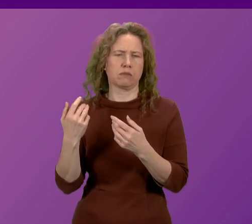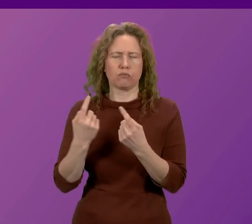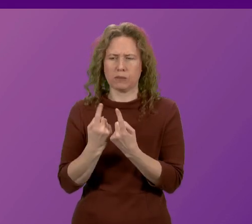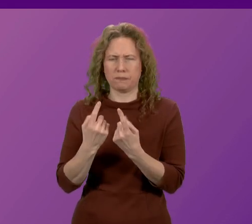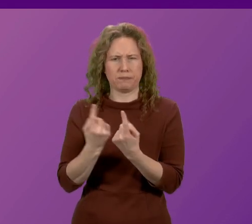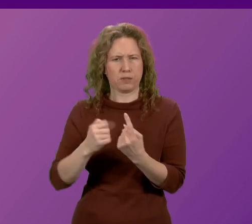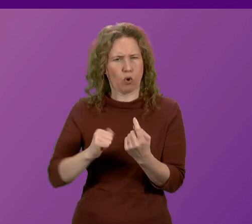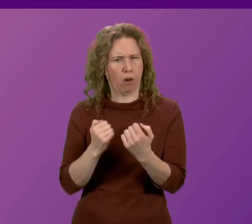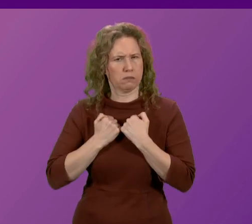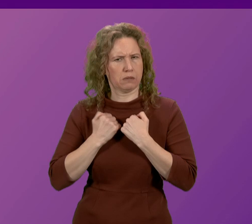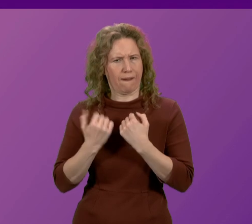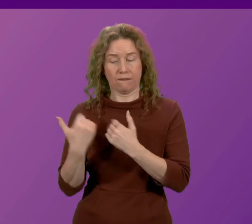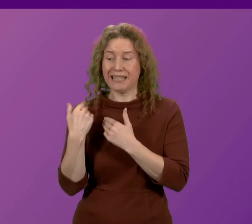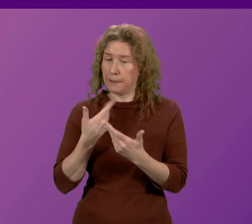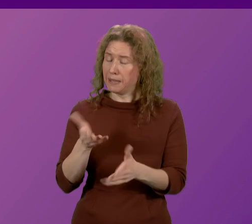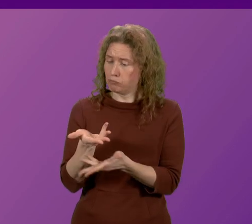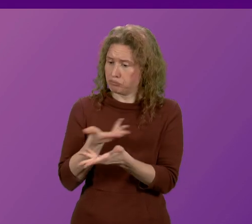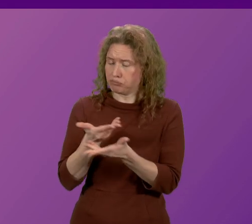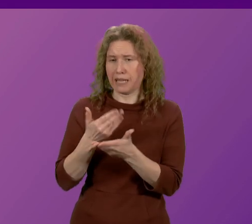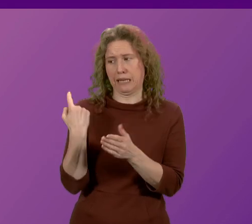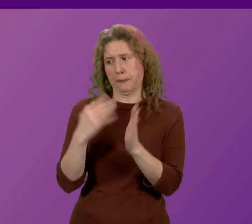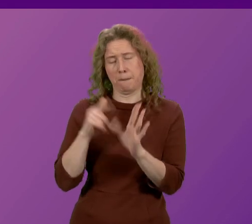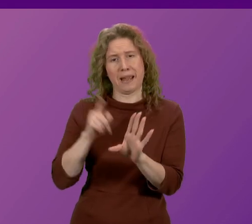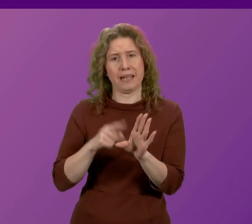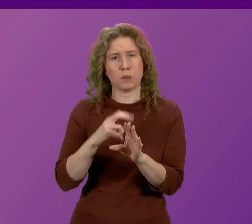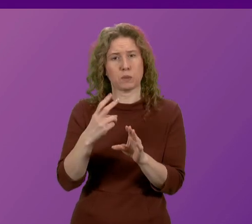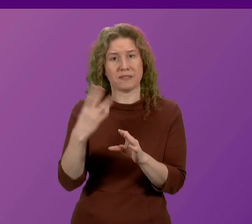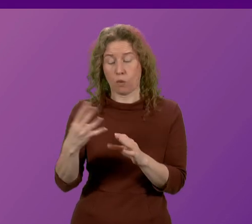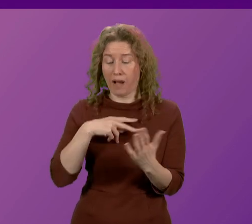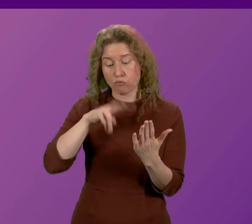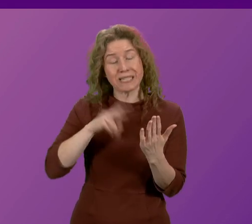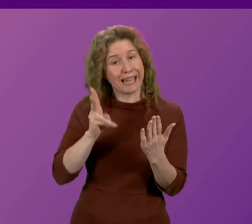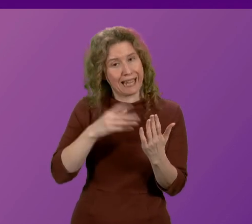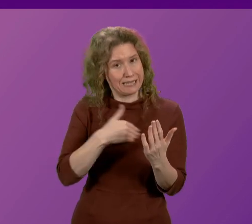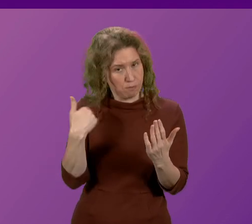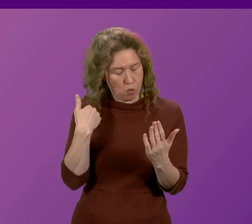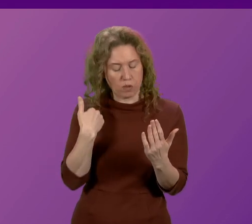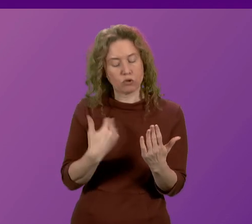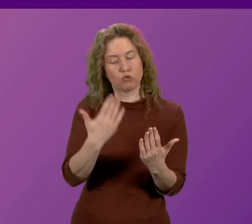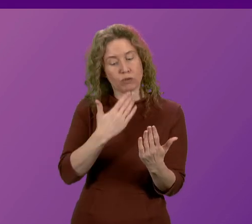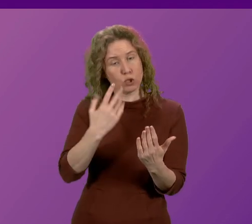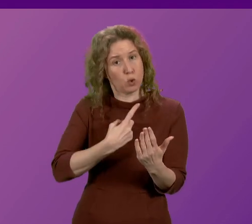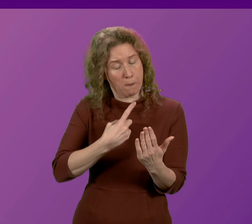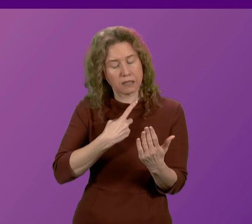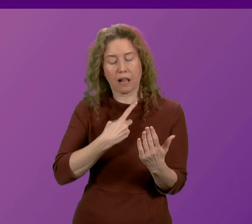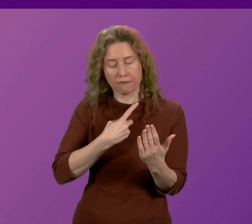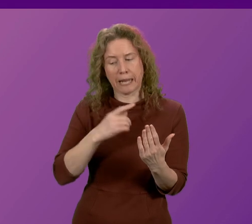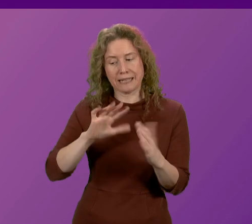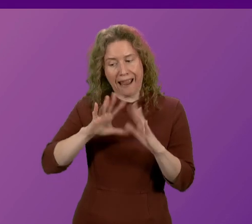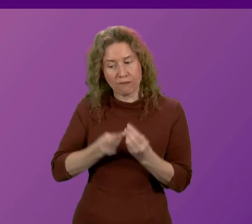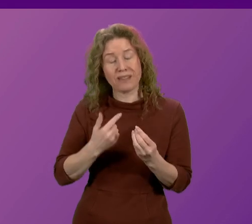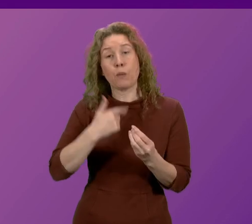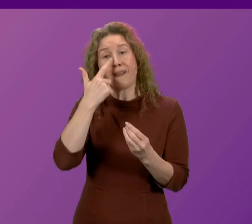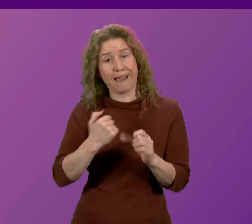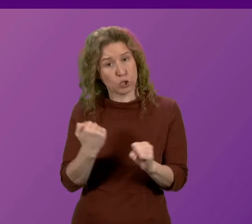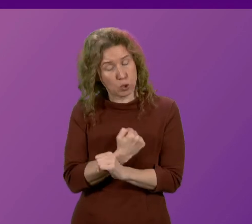30th of May 2024 and I re-read that exchange this morning to satisfy myself that all steps that we